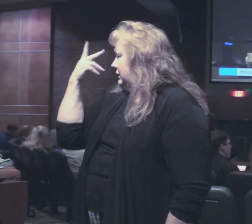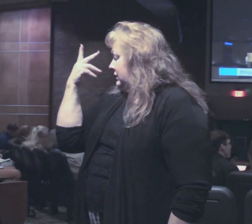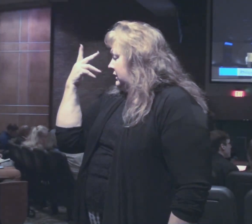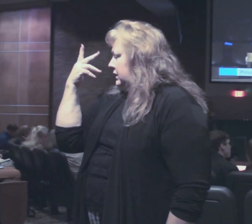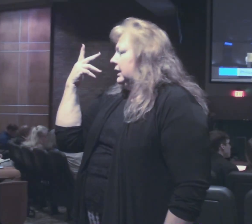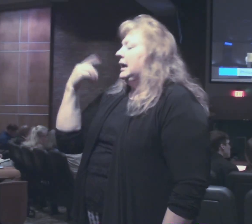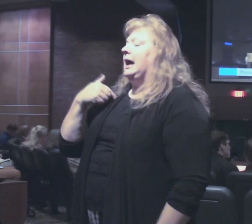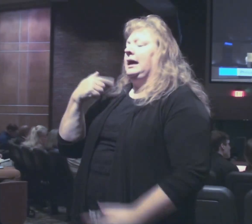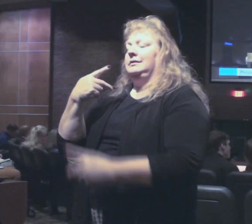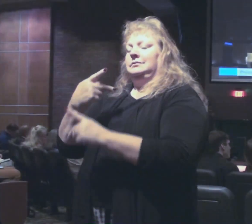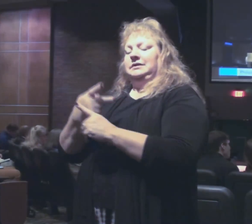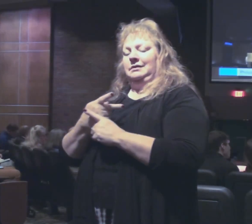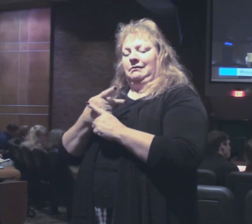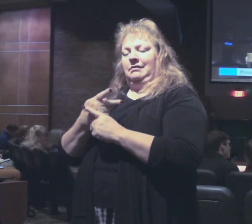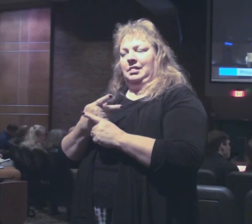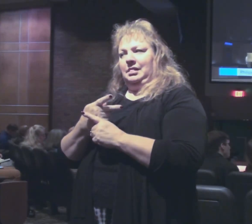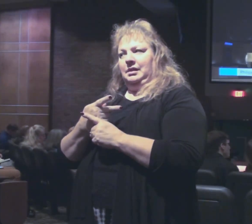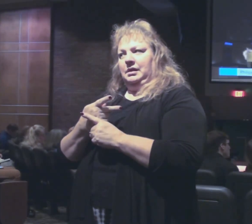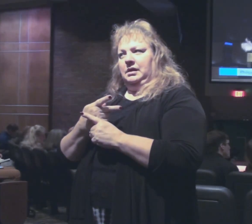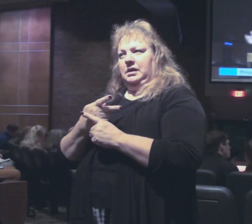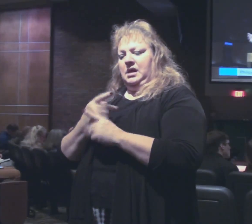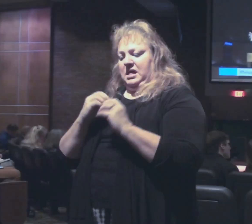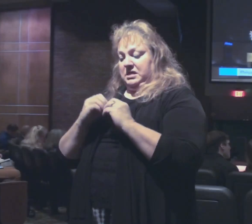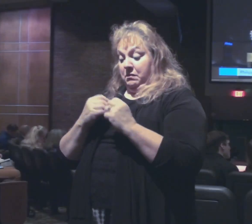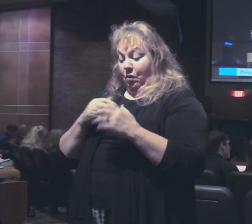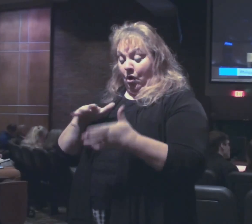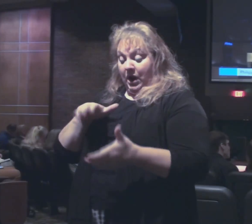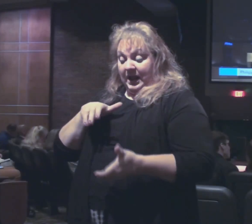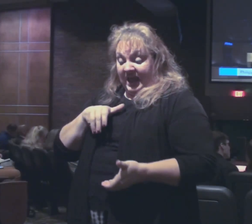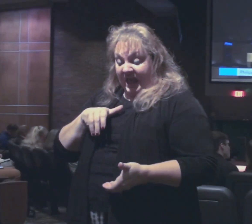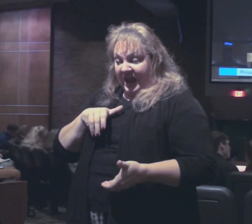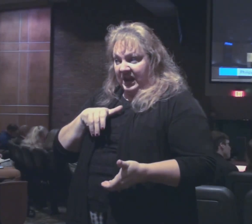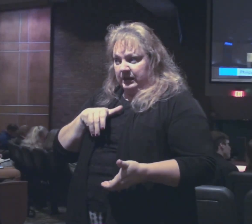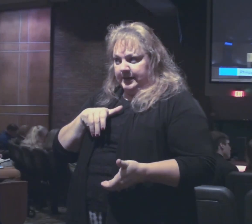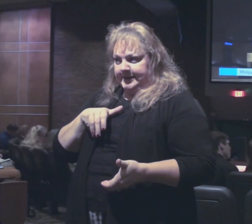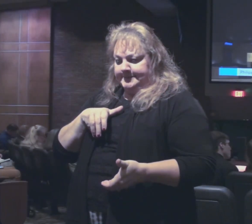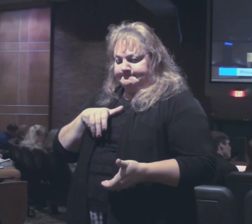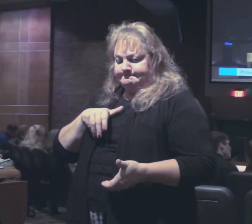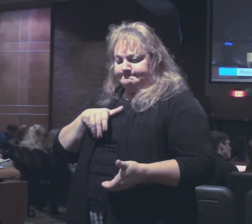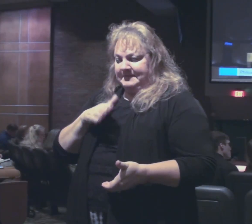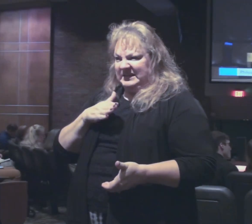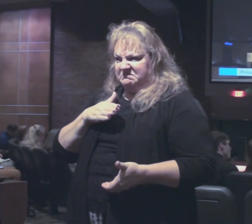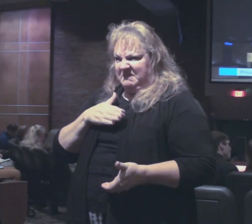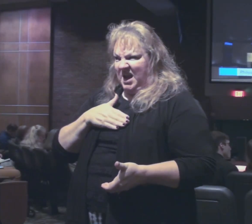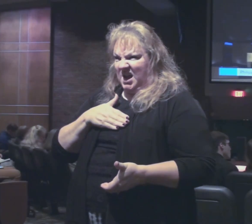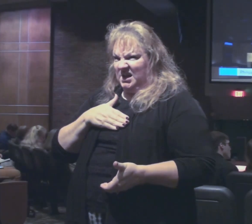but I have to be careful I find the more I get the easier it is to be selfish